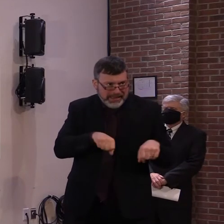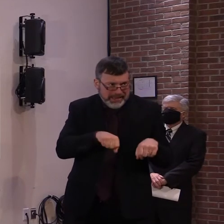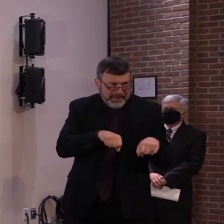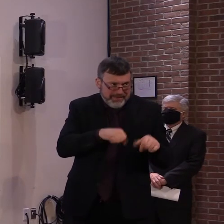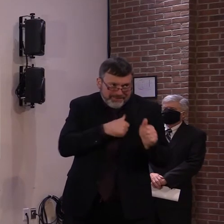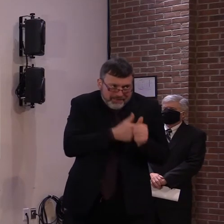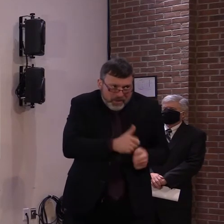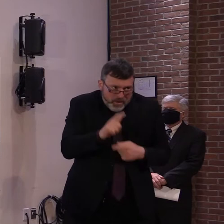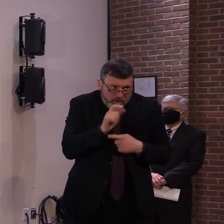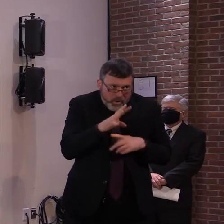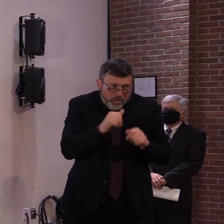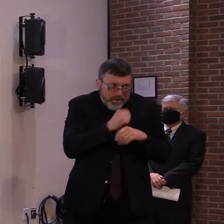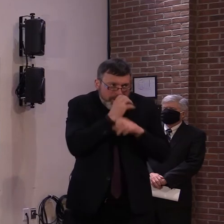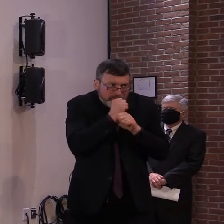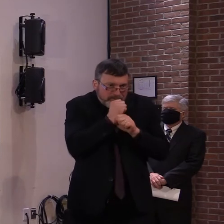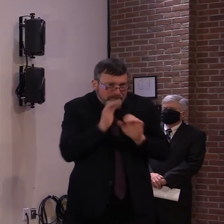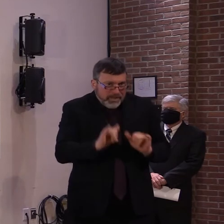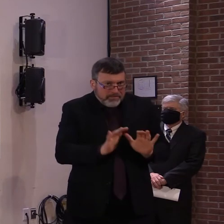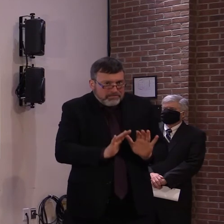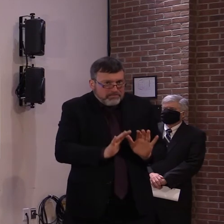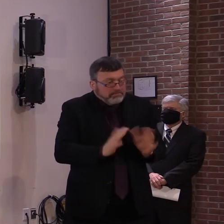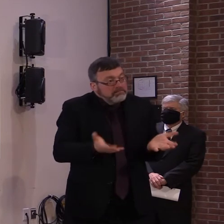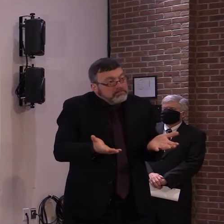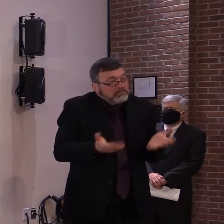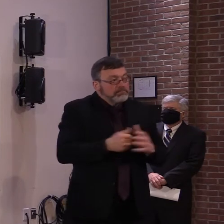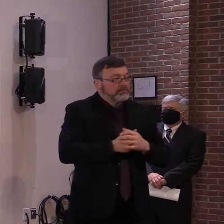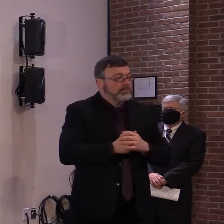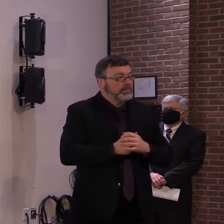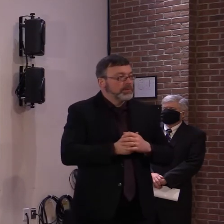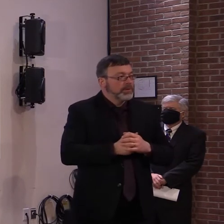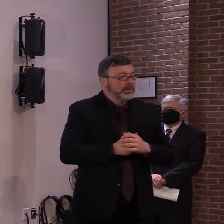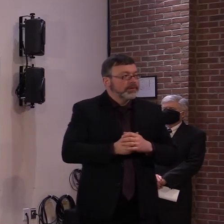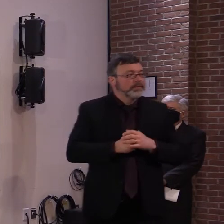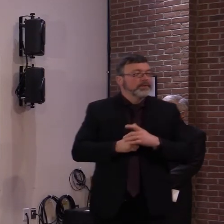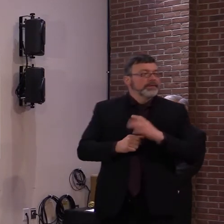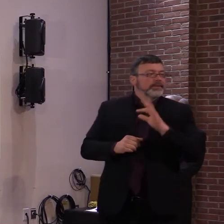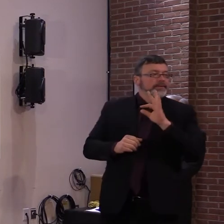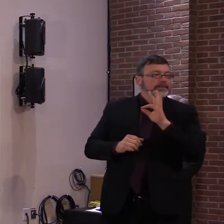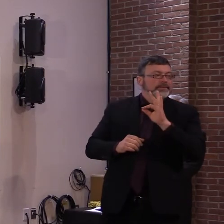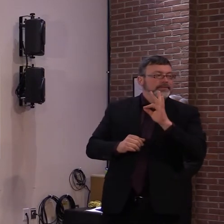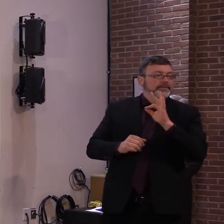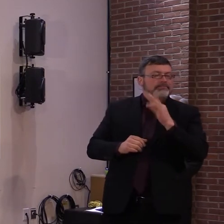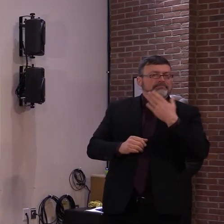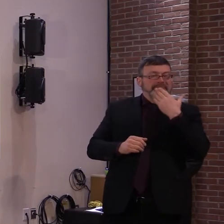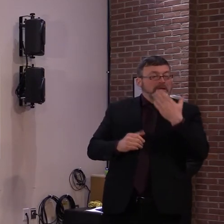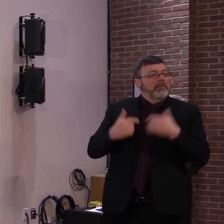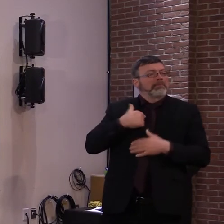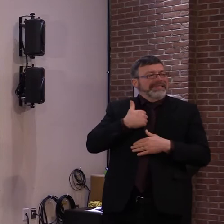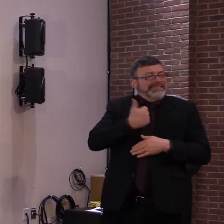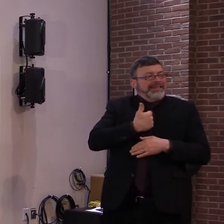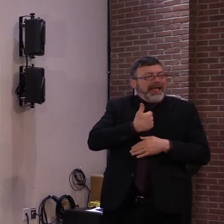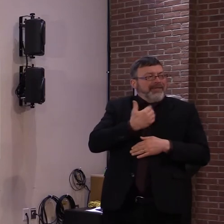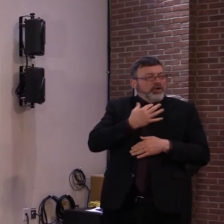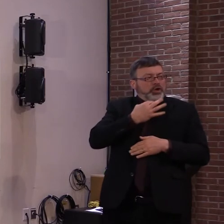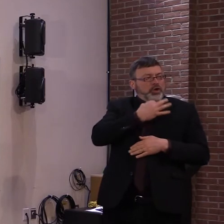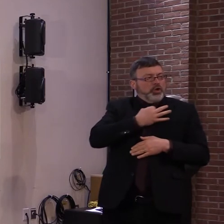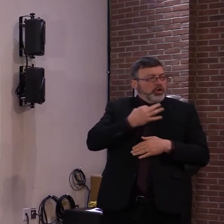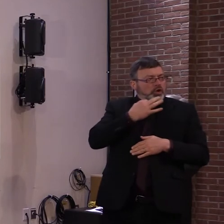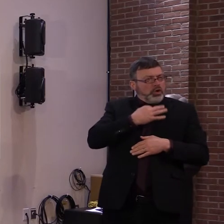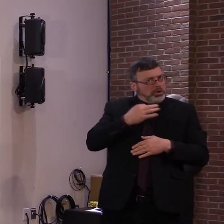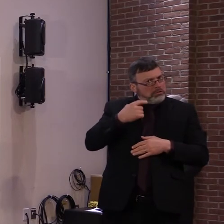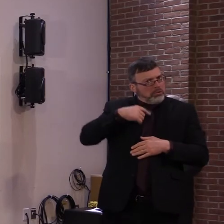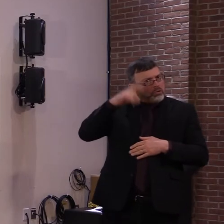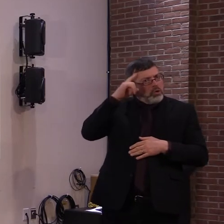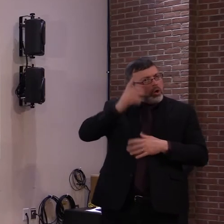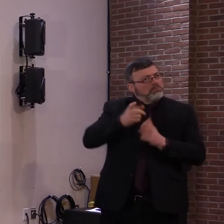Okay. Thank you. I just, uh, I was just wondering, cause it's supposed to be promptly, as you know, uh, response and they